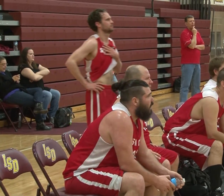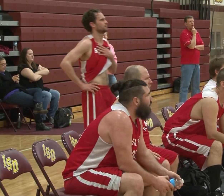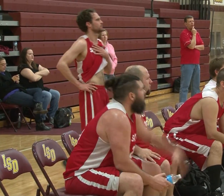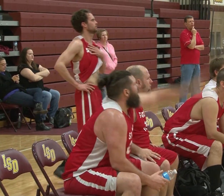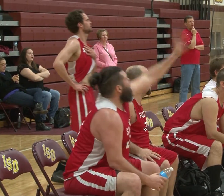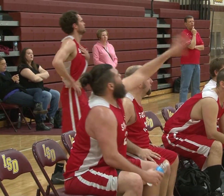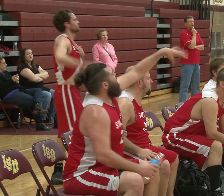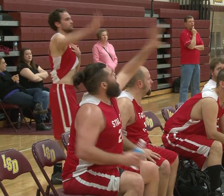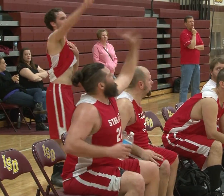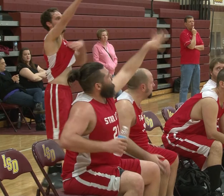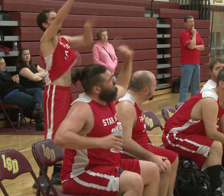that collaboration happen.